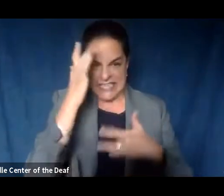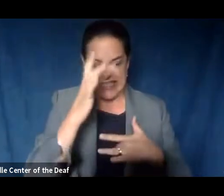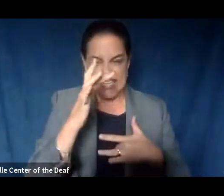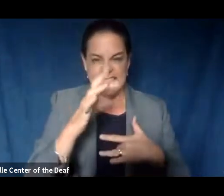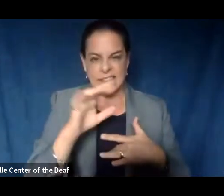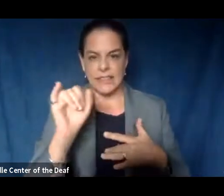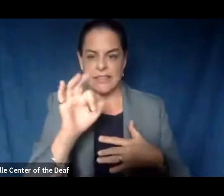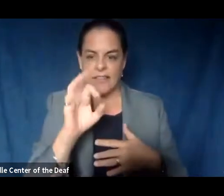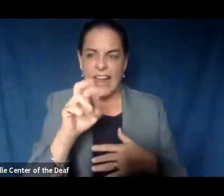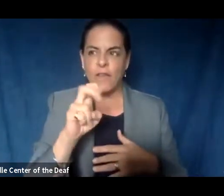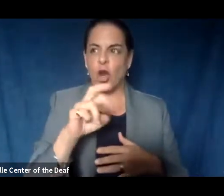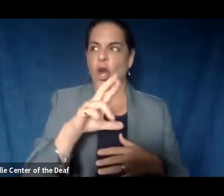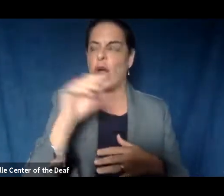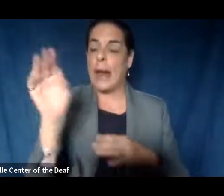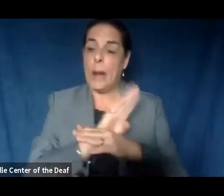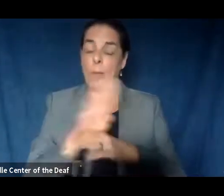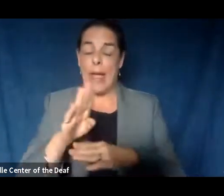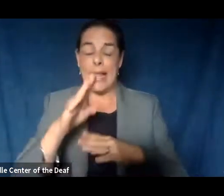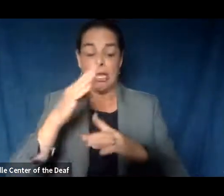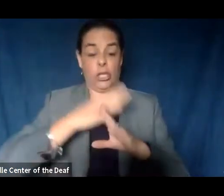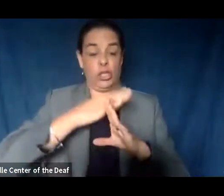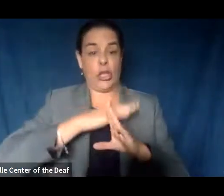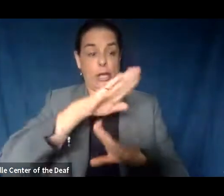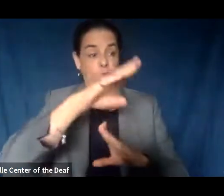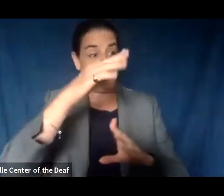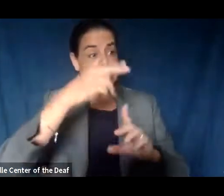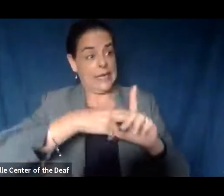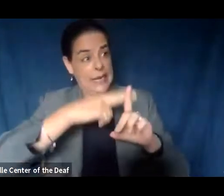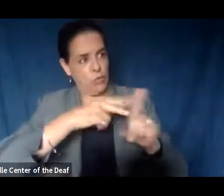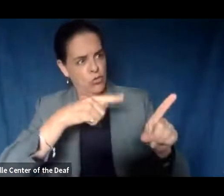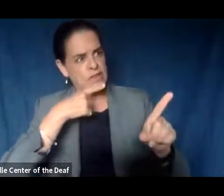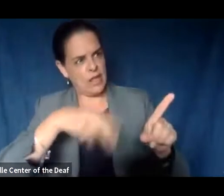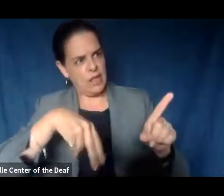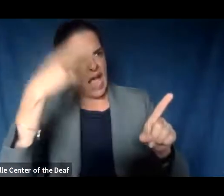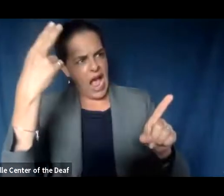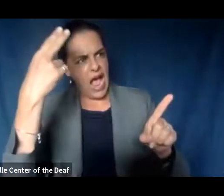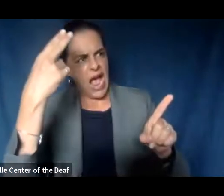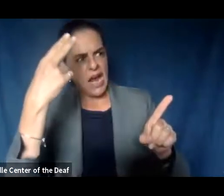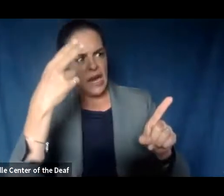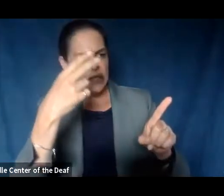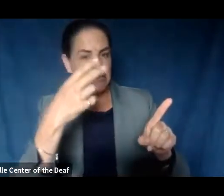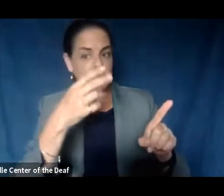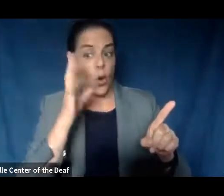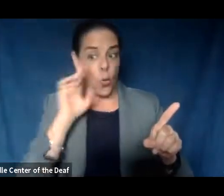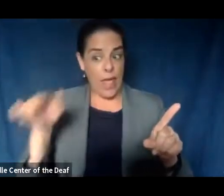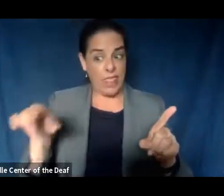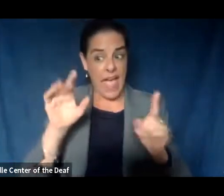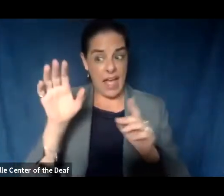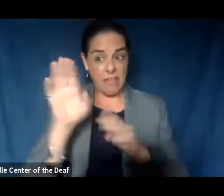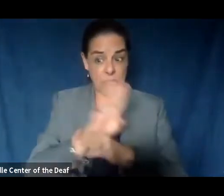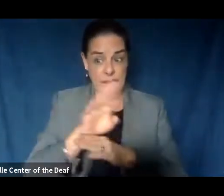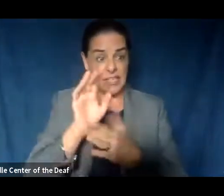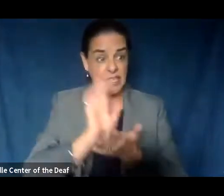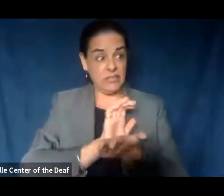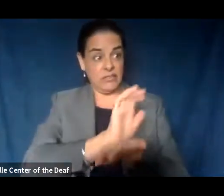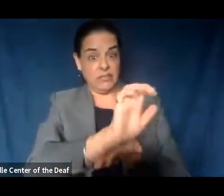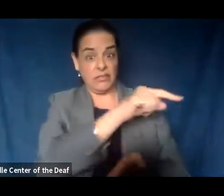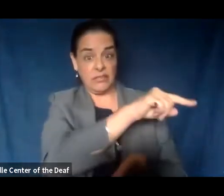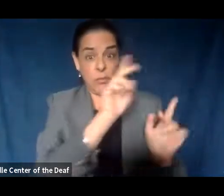scans their temperature and sees that it's above average, will they be turned away? That's a decision that the business will have to make at that point.